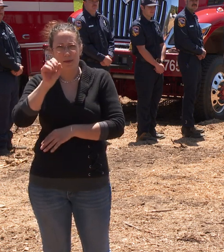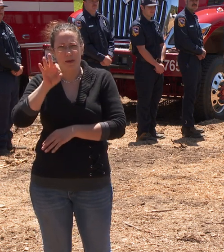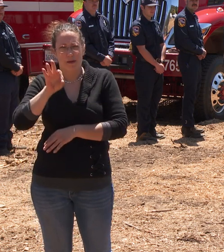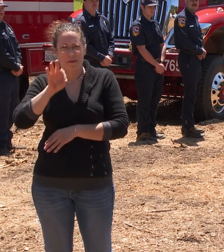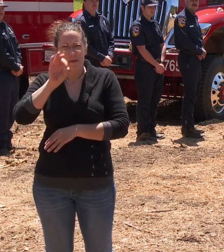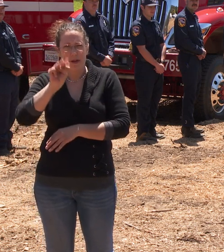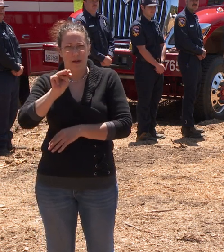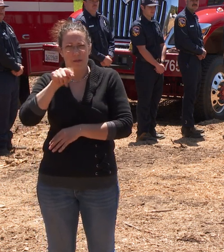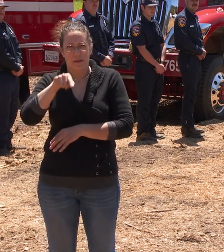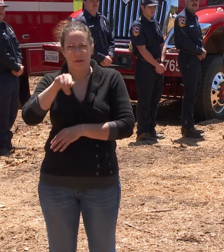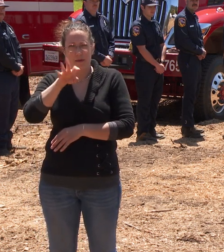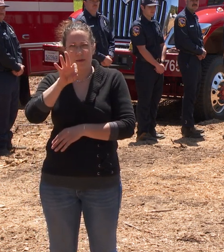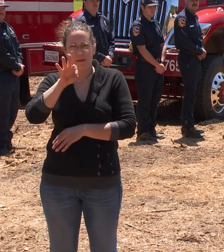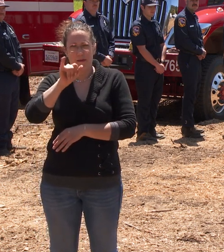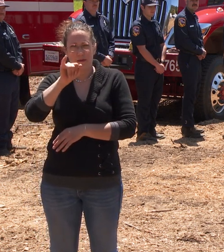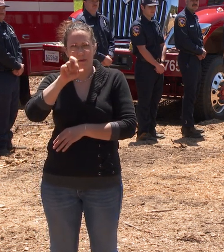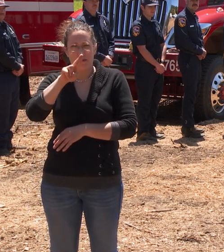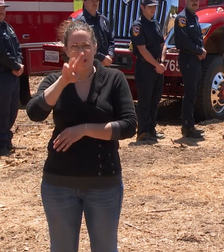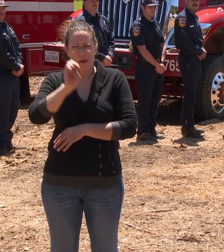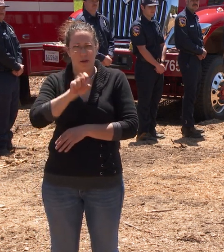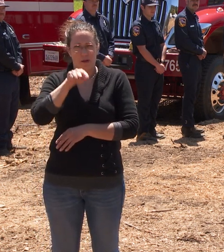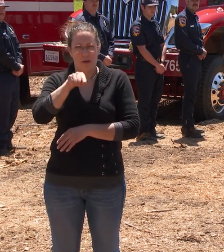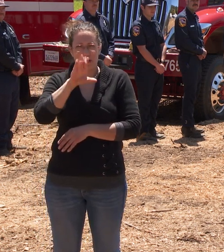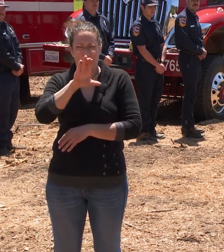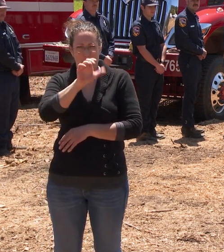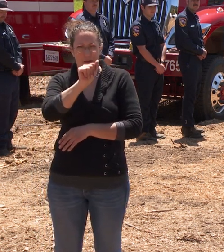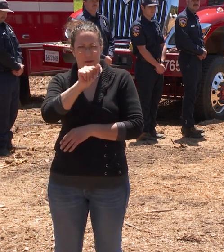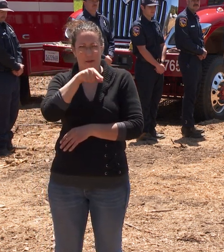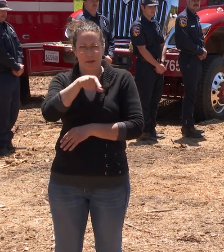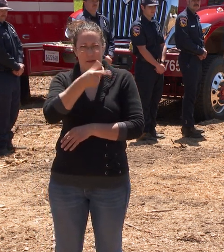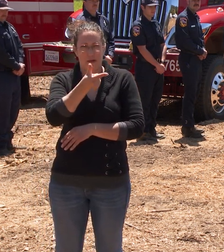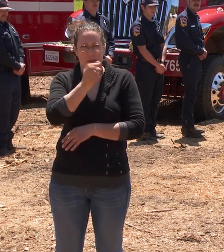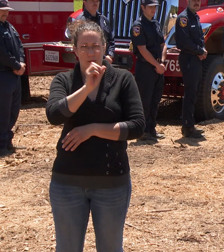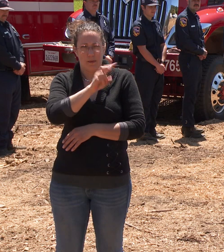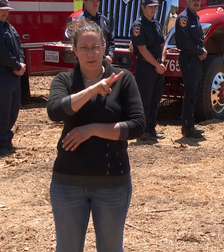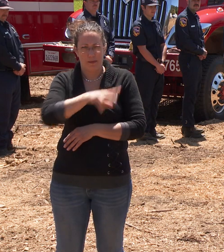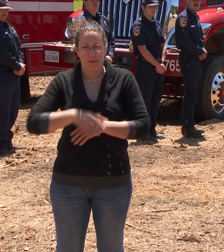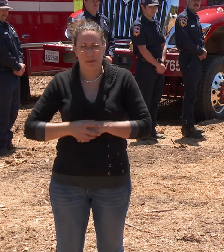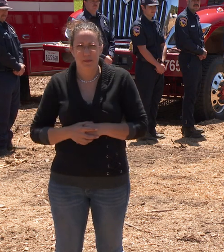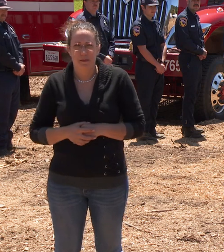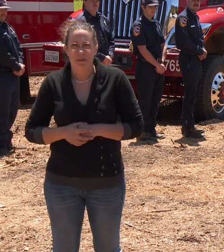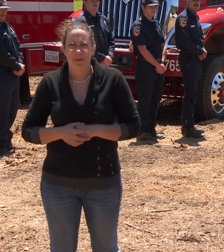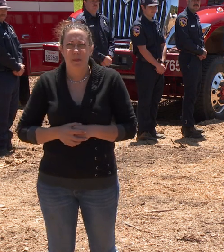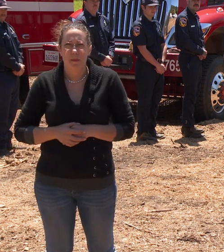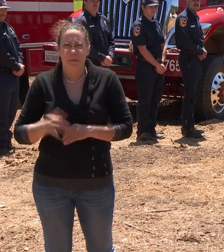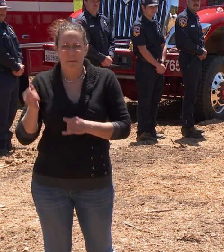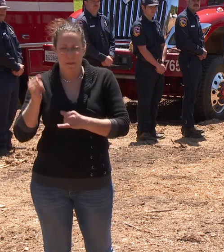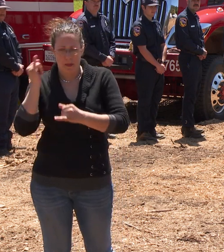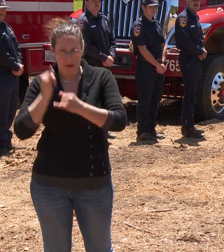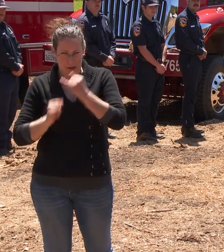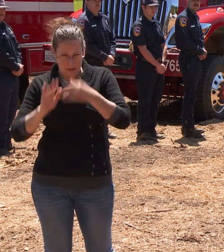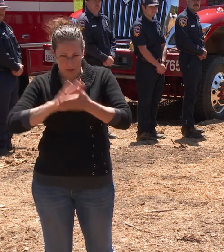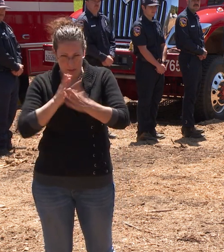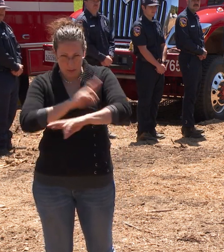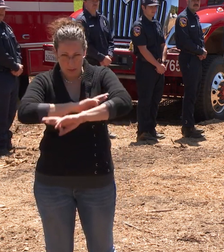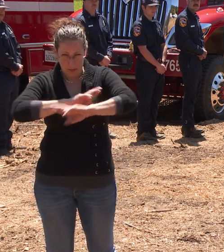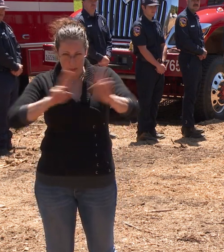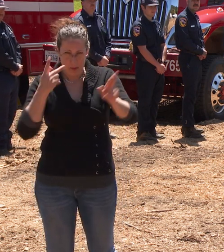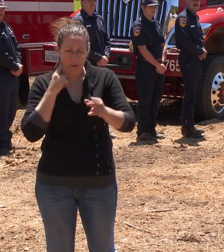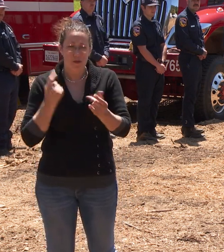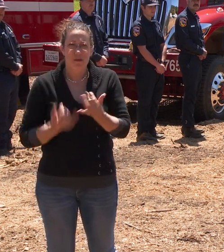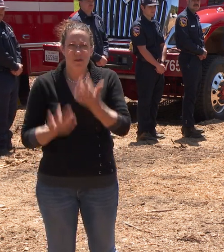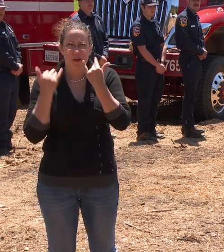.fire.ca.gov And finally, to prepare yourself for